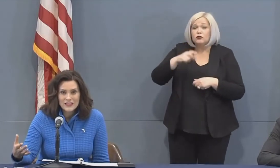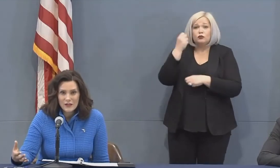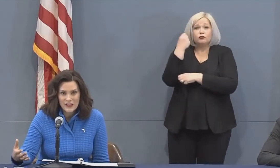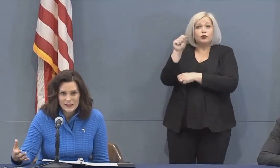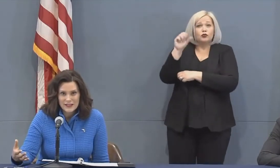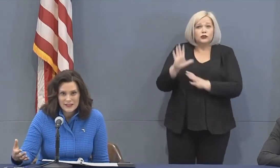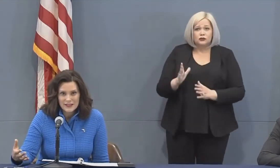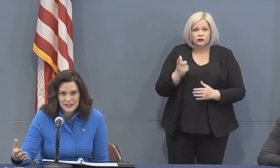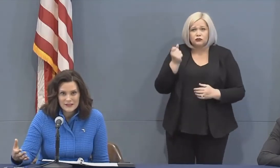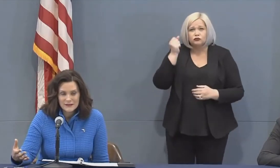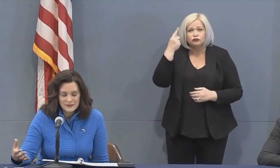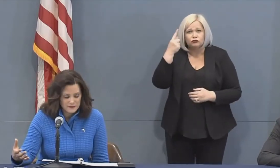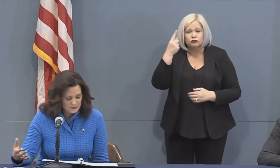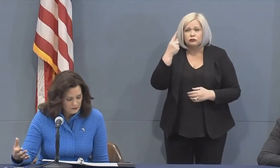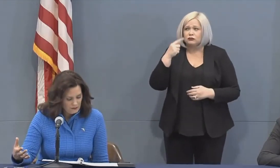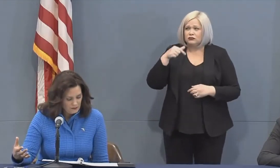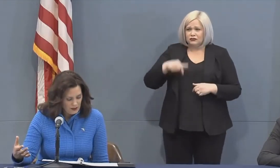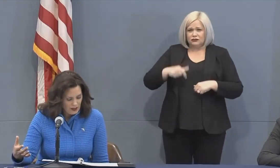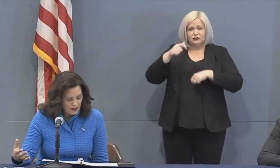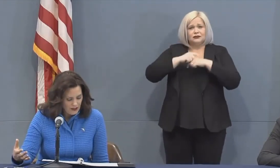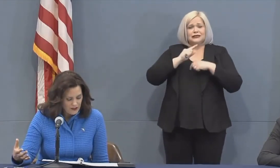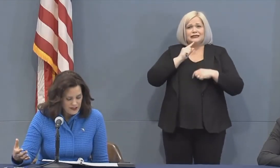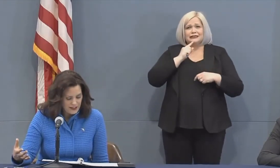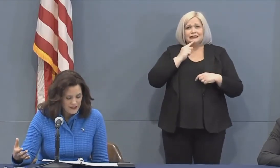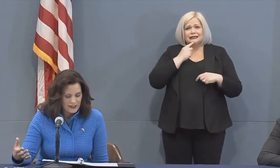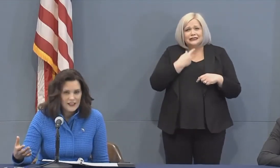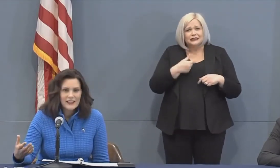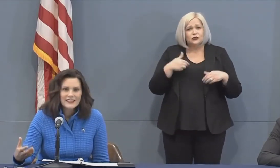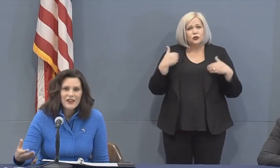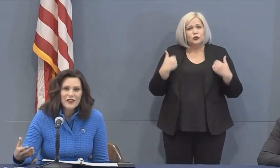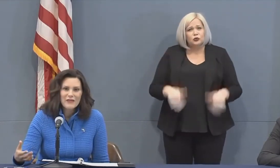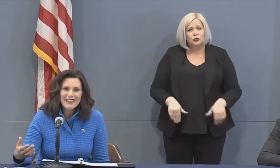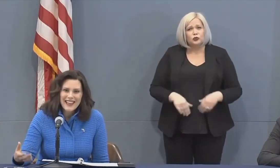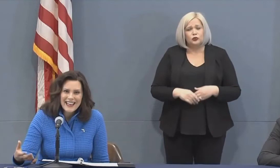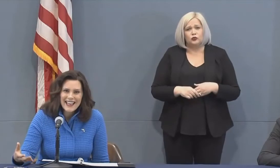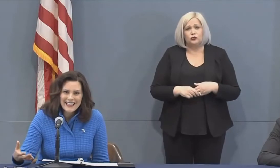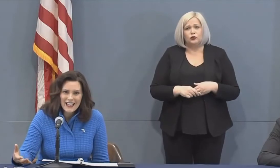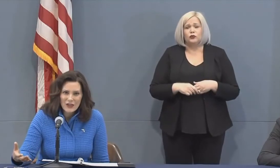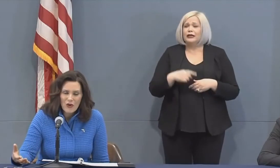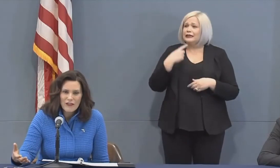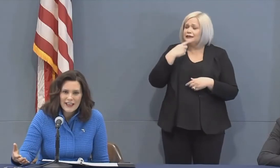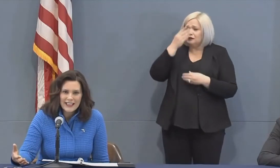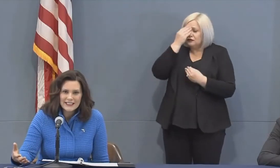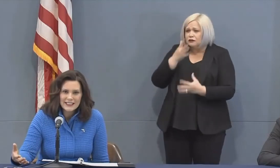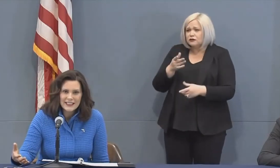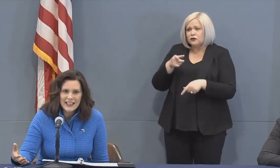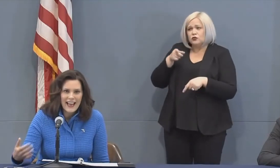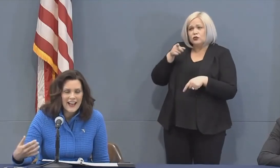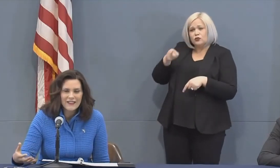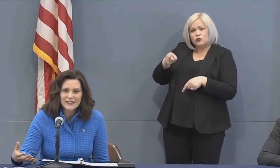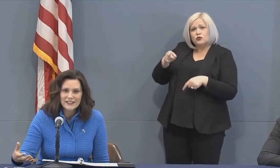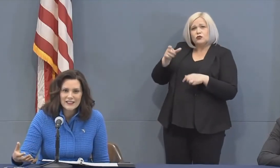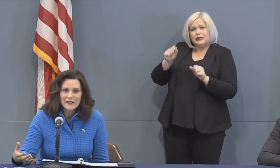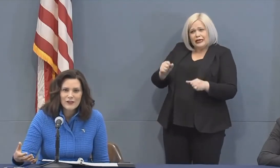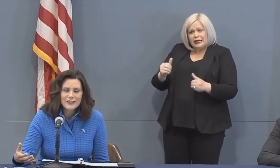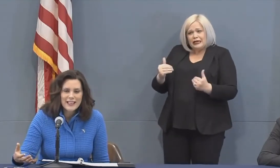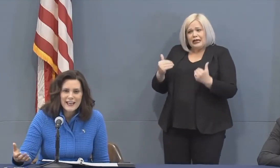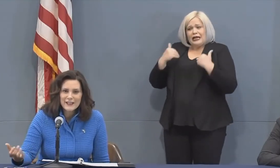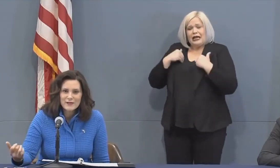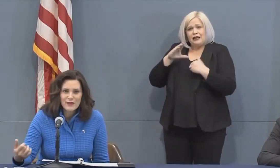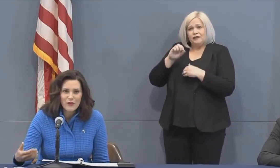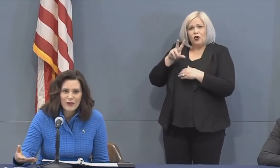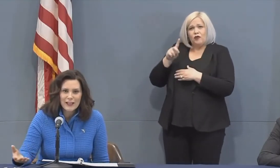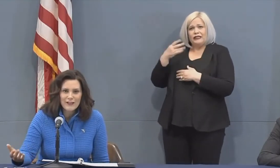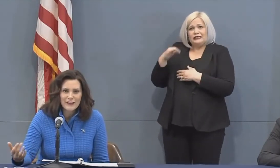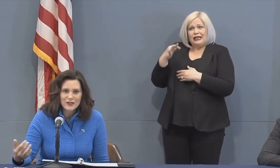how serious this is. Another said, tell them that they can get COVID-19 and have it for